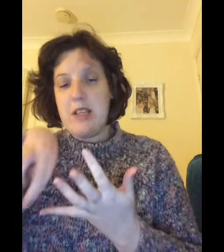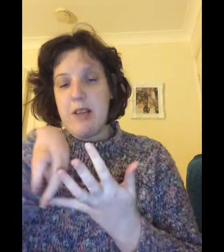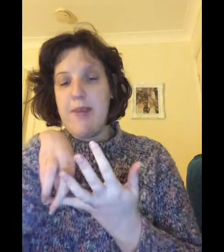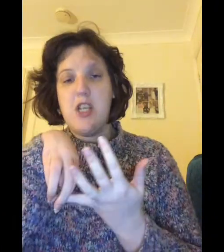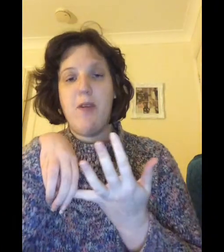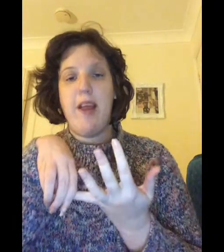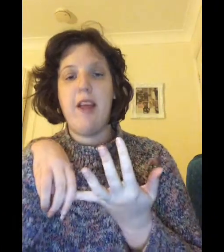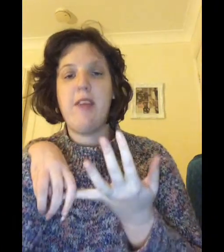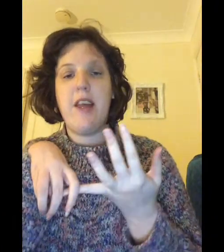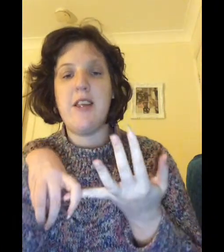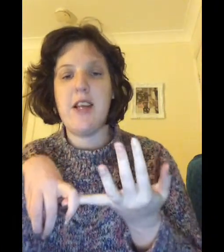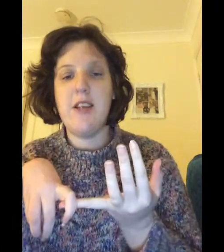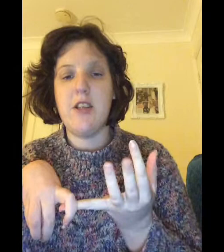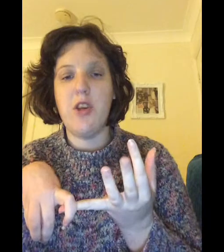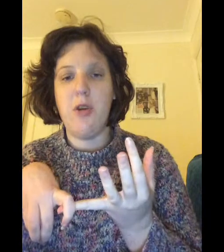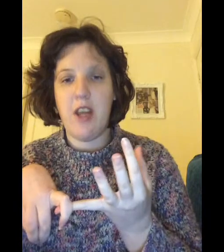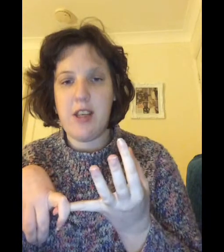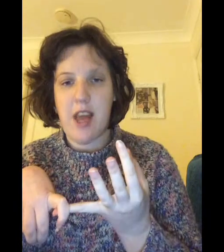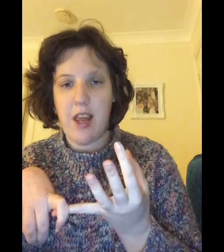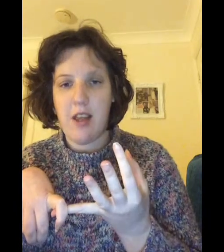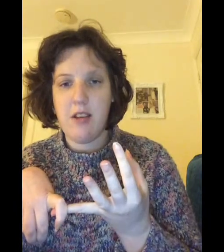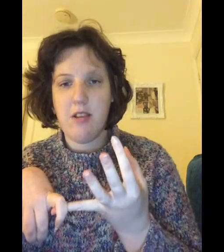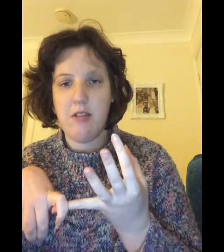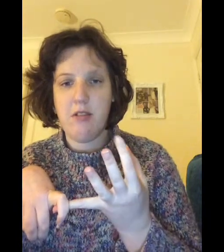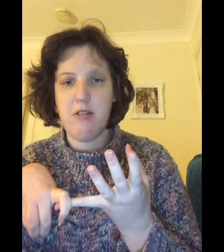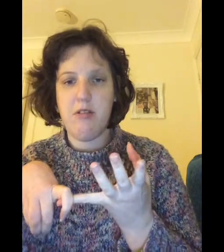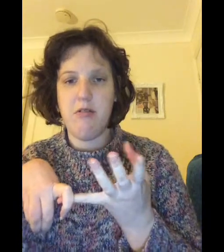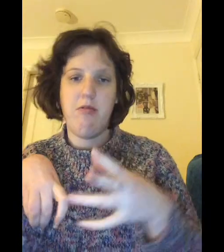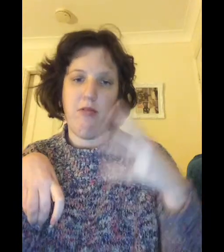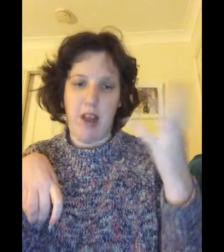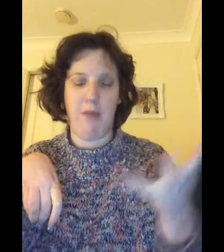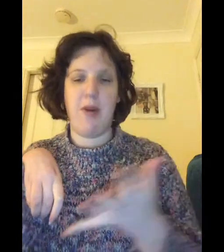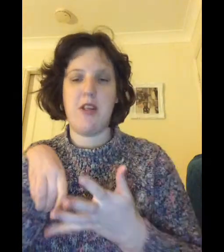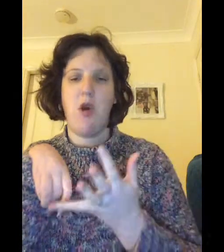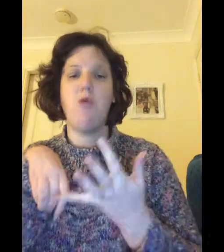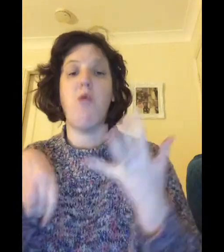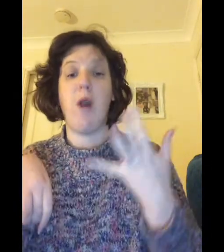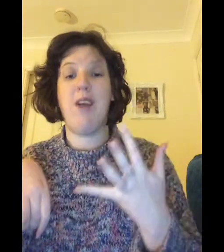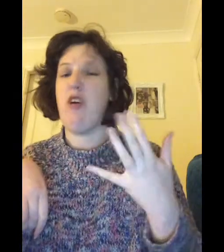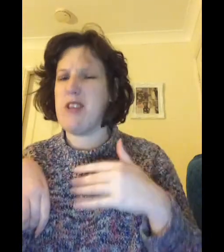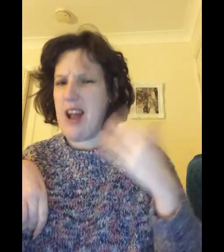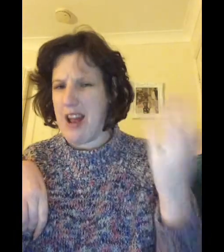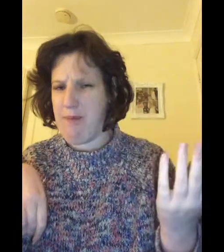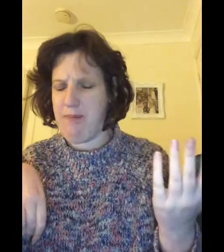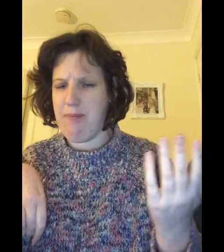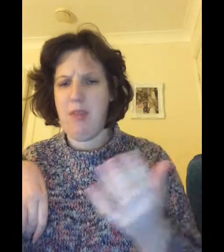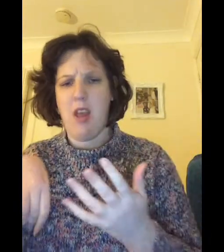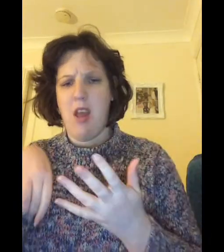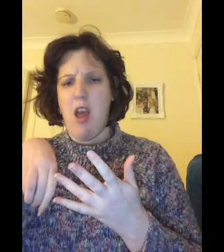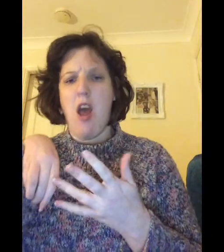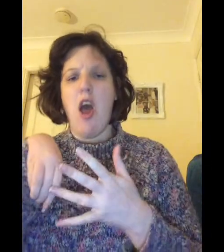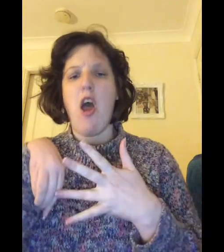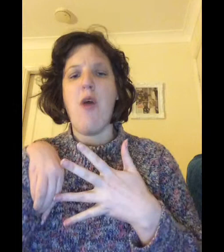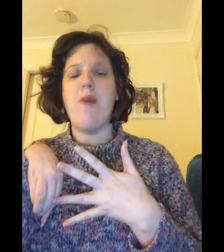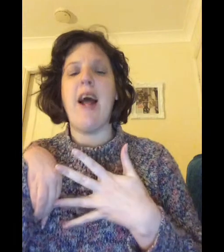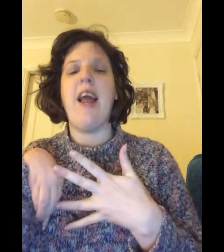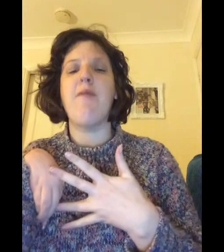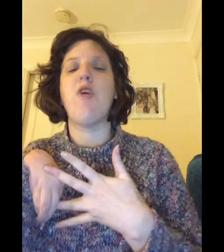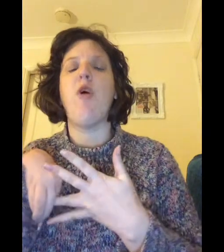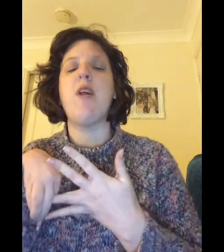to be doing the eastenders new year day episode when i've got time um i am going